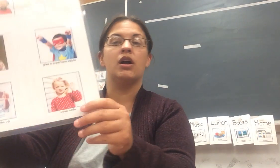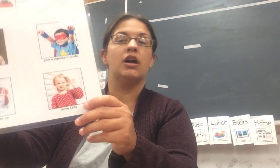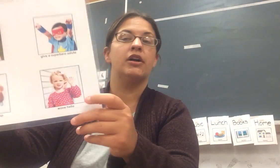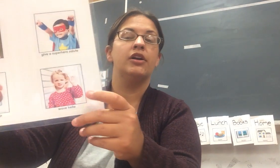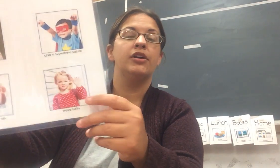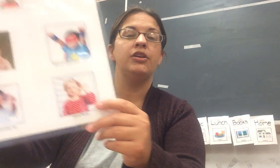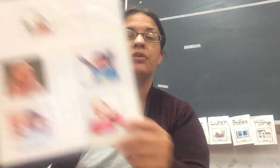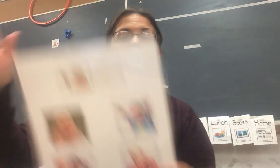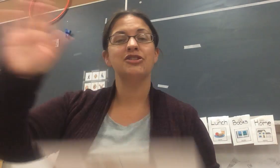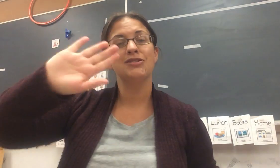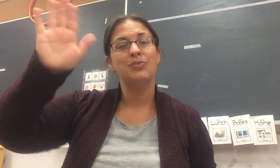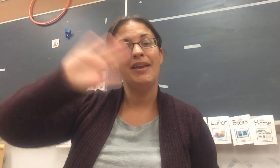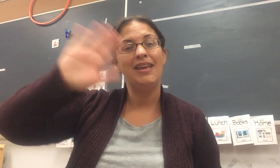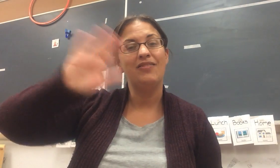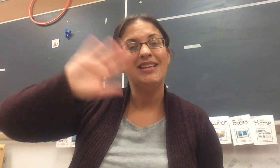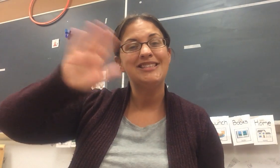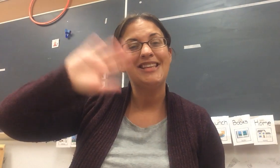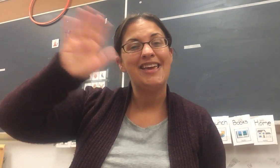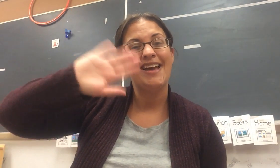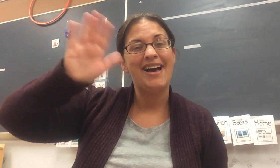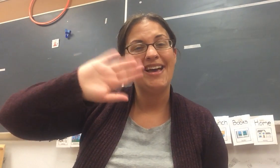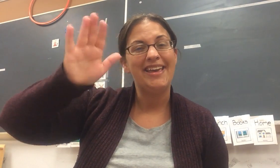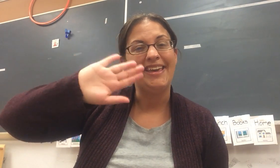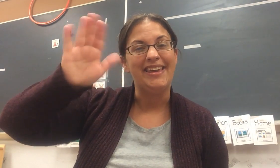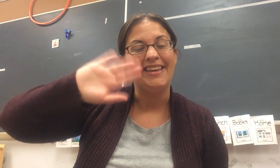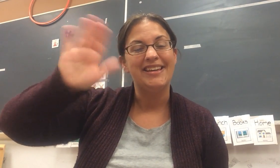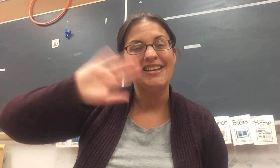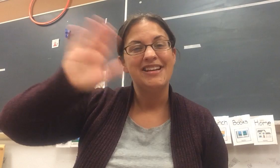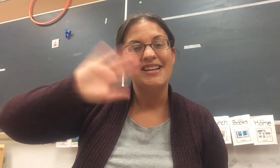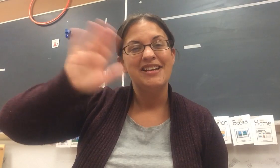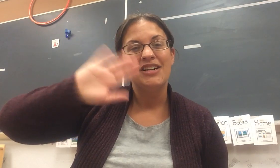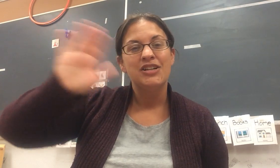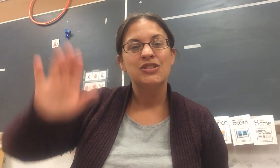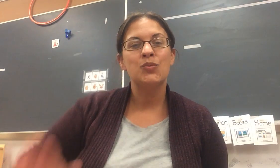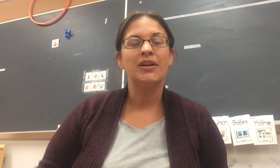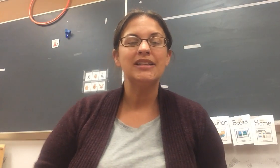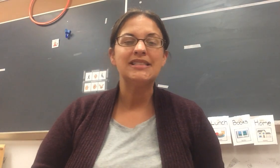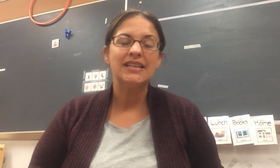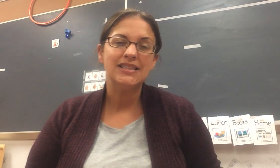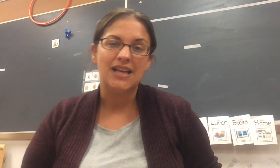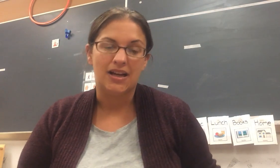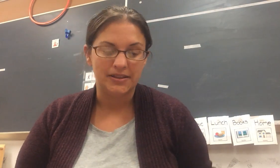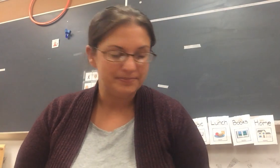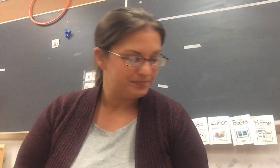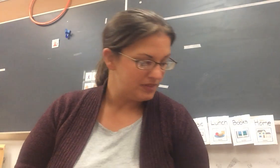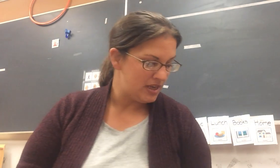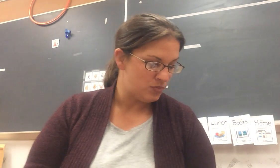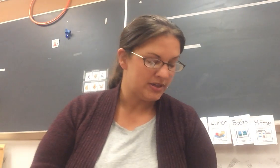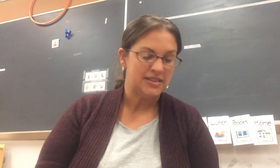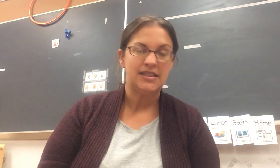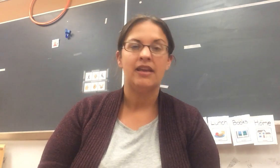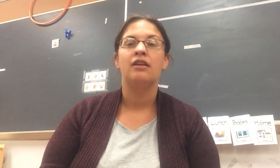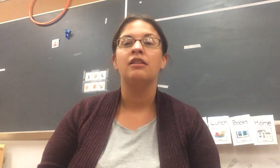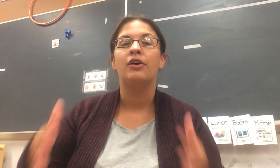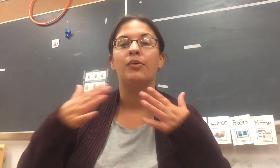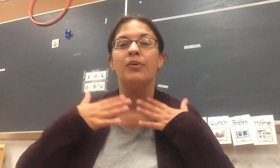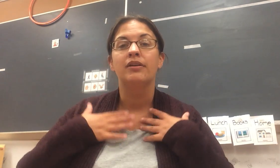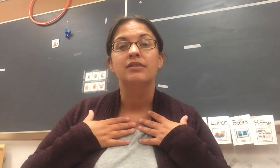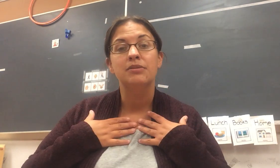Or you can just wave and say hi. So we're going to sing a song and we're going to say hello to